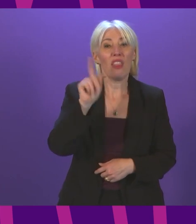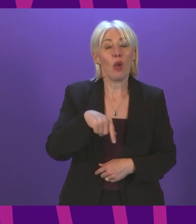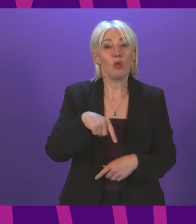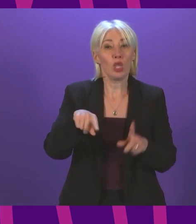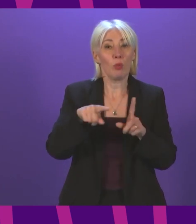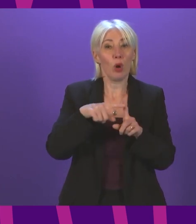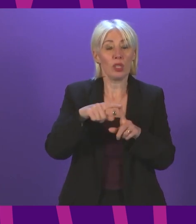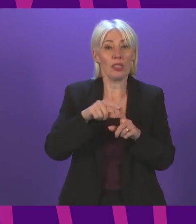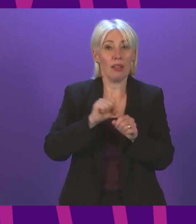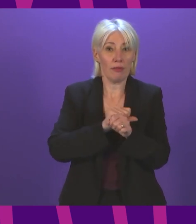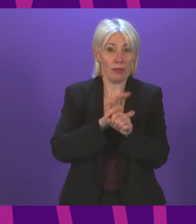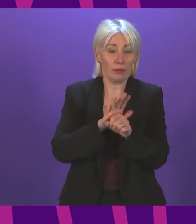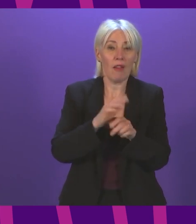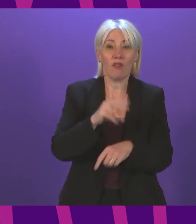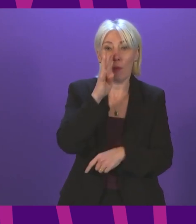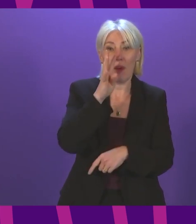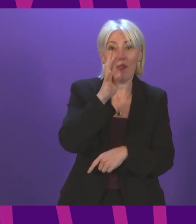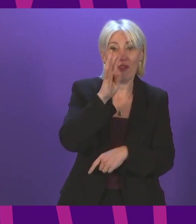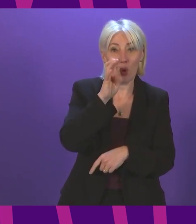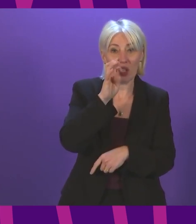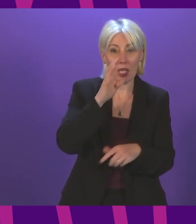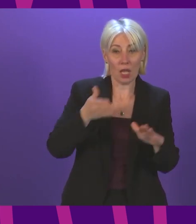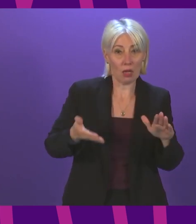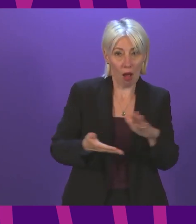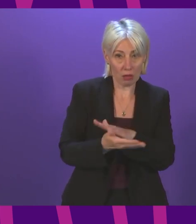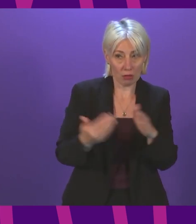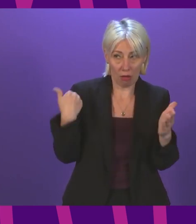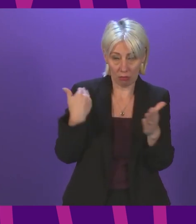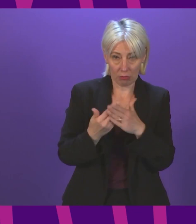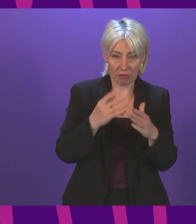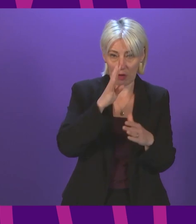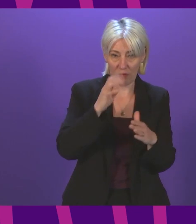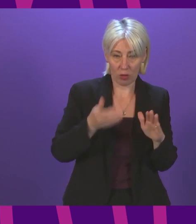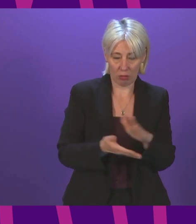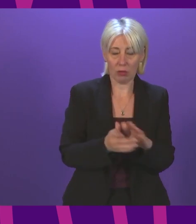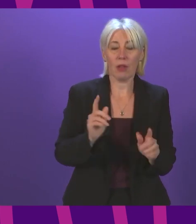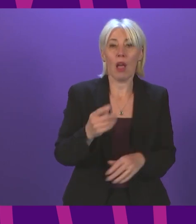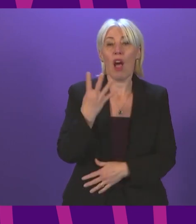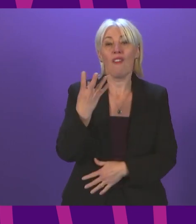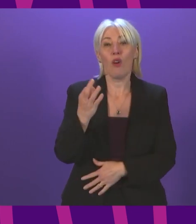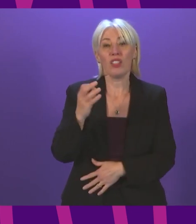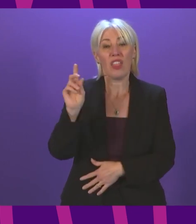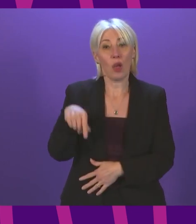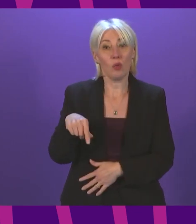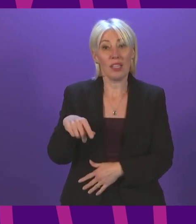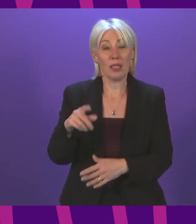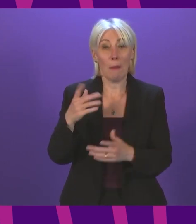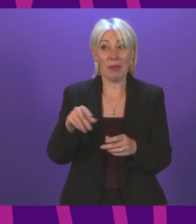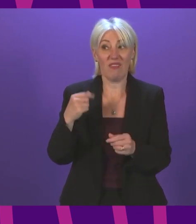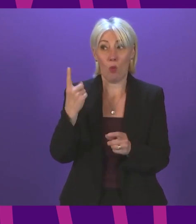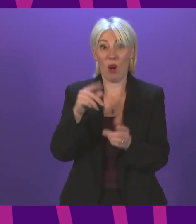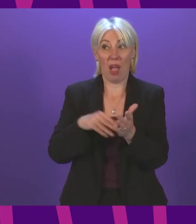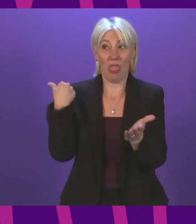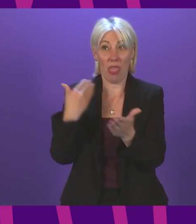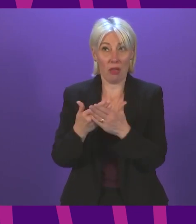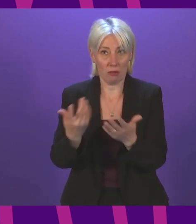cases recorded amongst children aged 14 and under since the beginning of the pandemic. 40,000 of those have been in the last month. Can I ask the